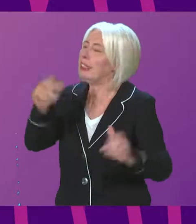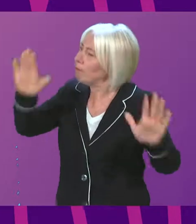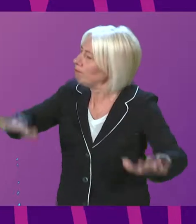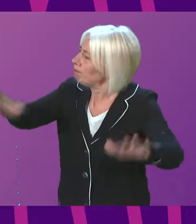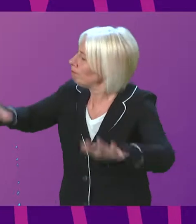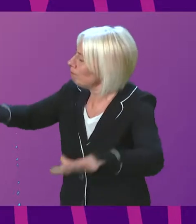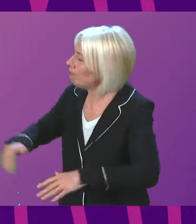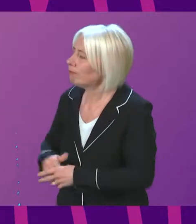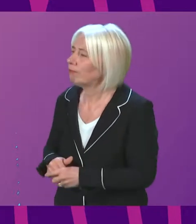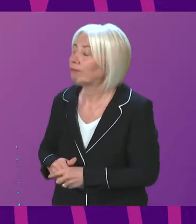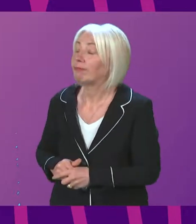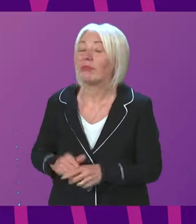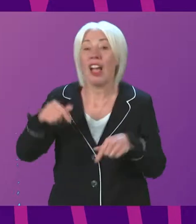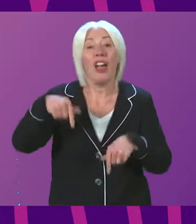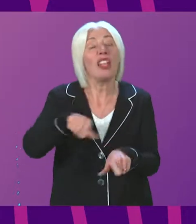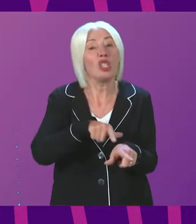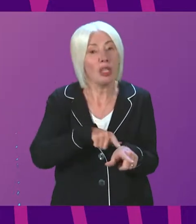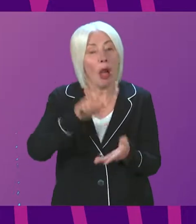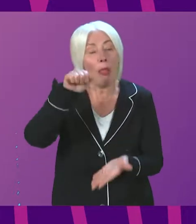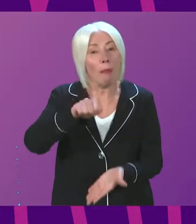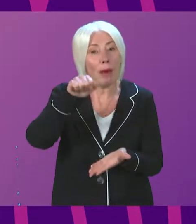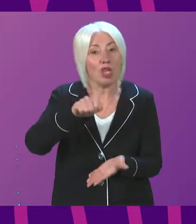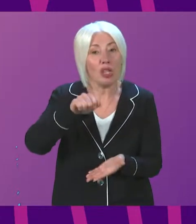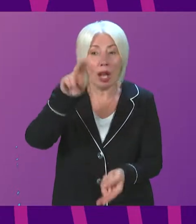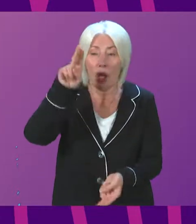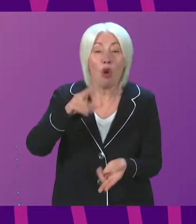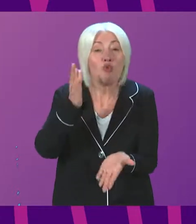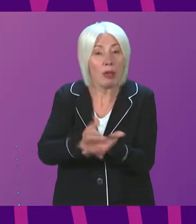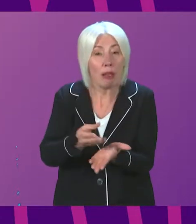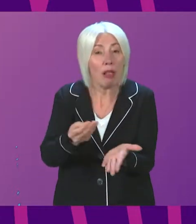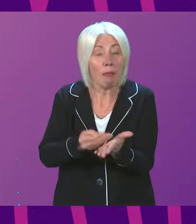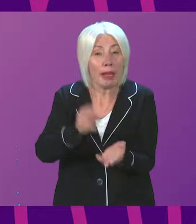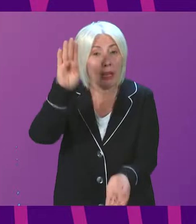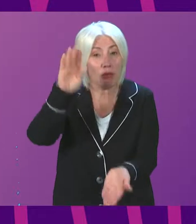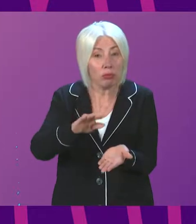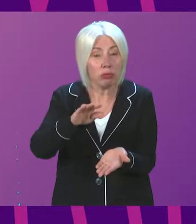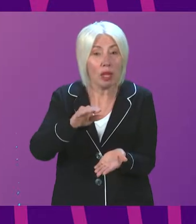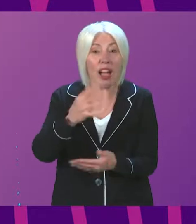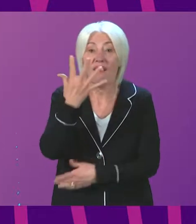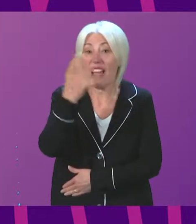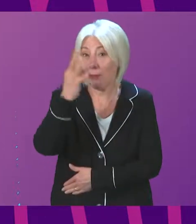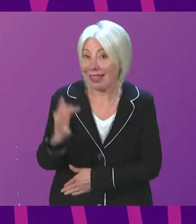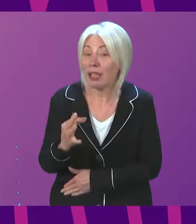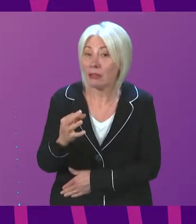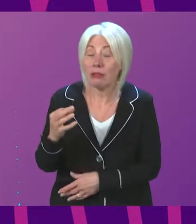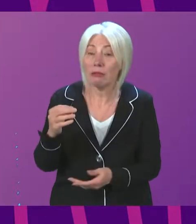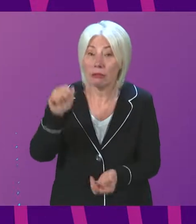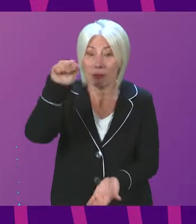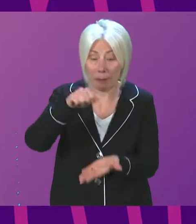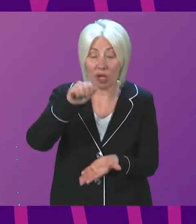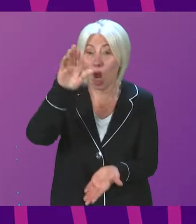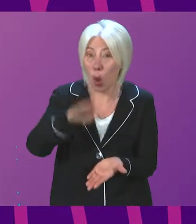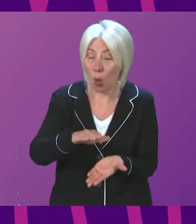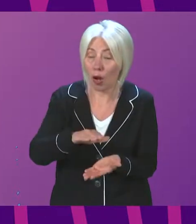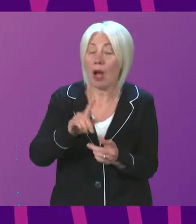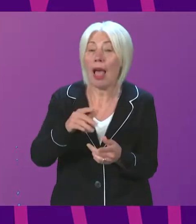This year, a budget that is lower in real terms by more than 5% and is